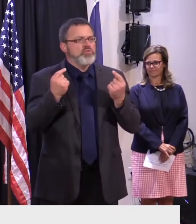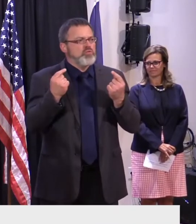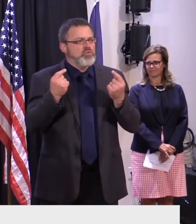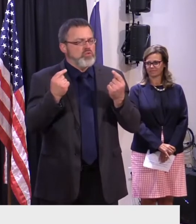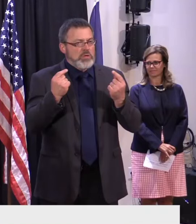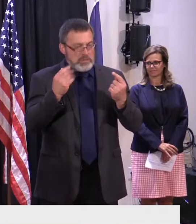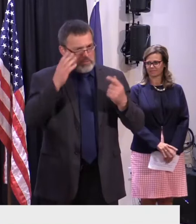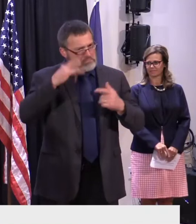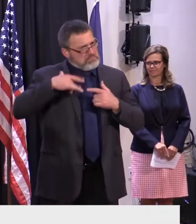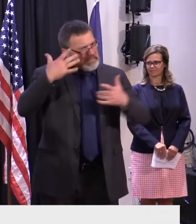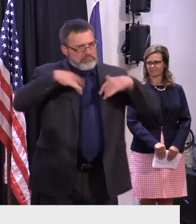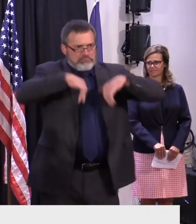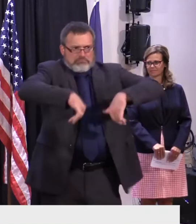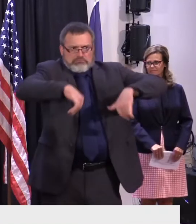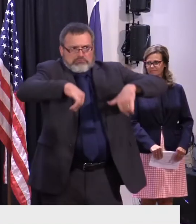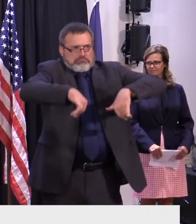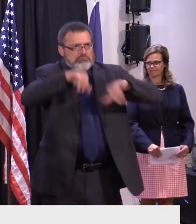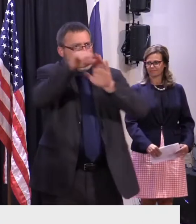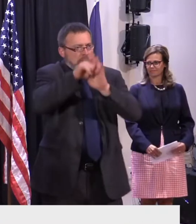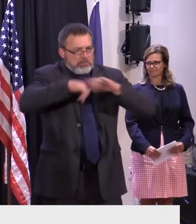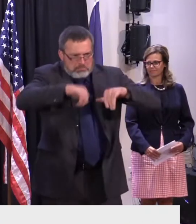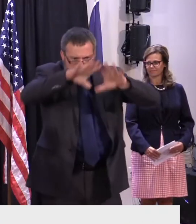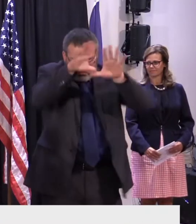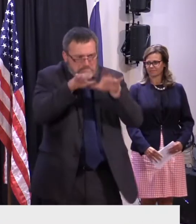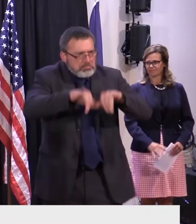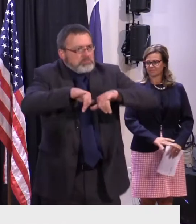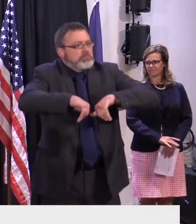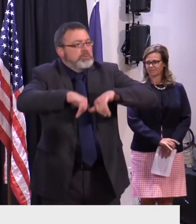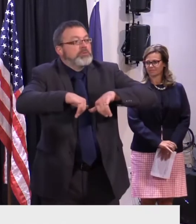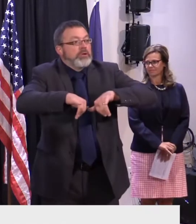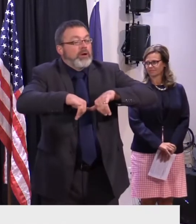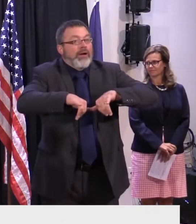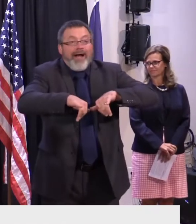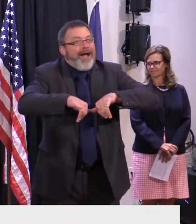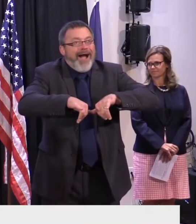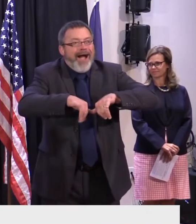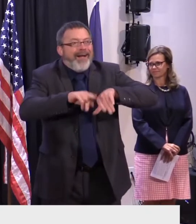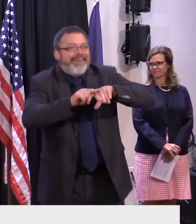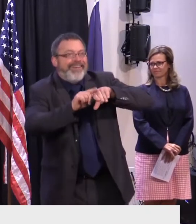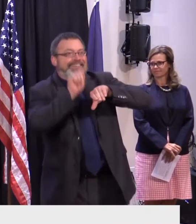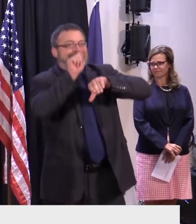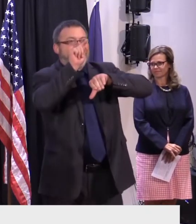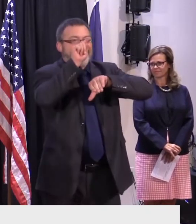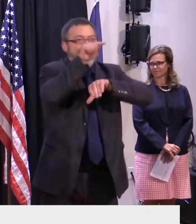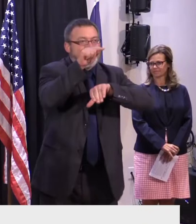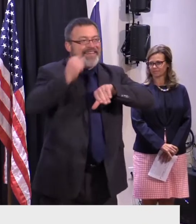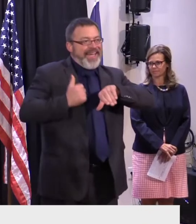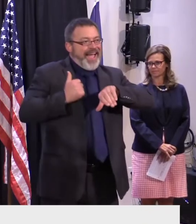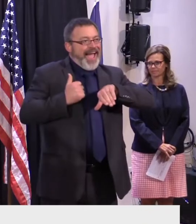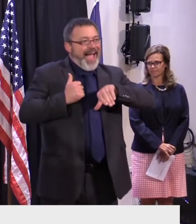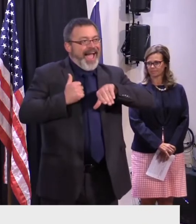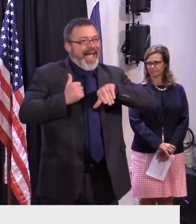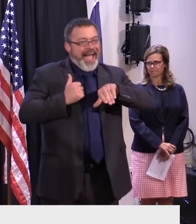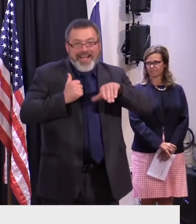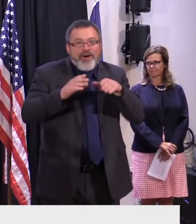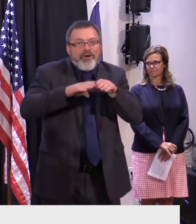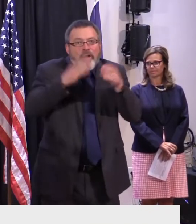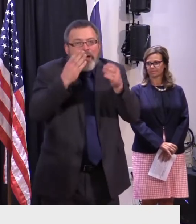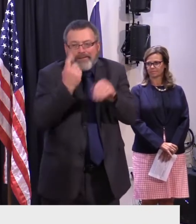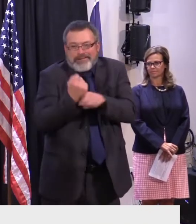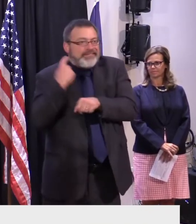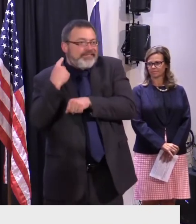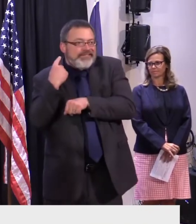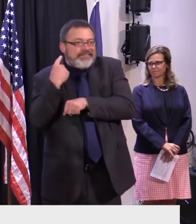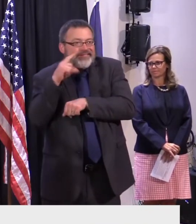that is until now with our first in Montreal which we opened last year. Canada